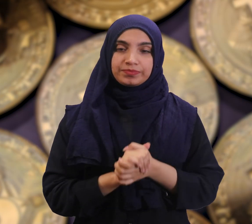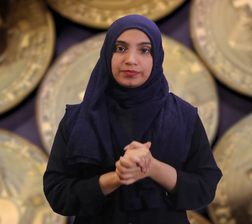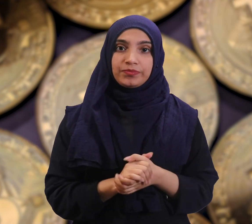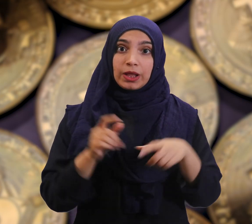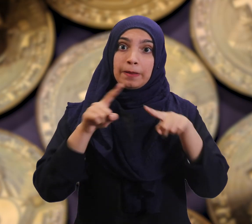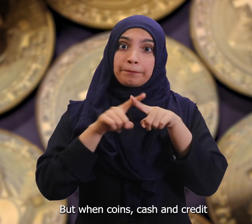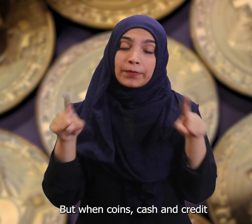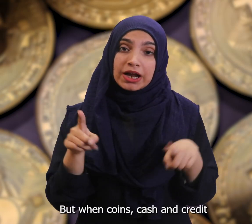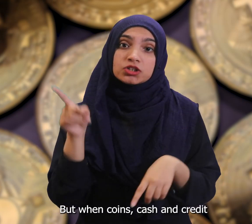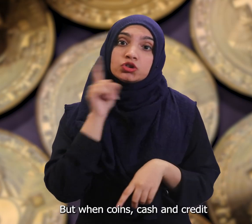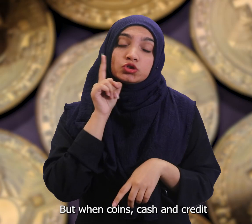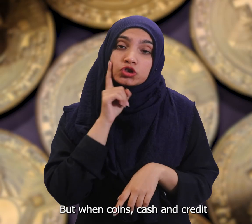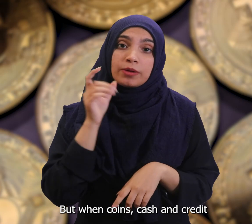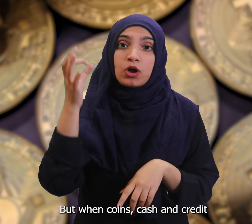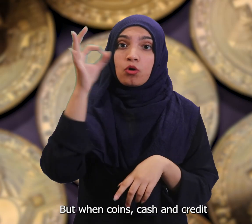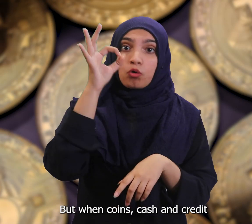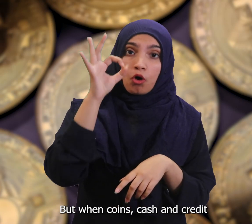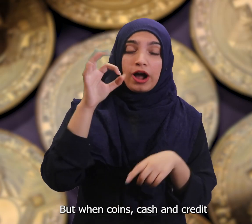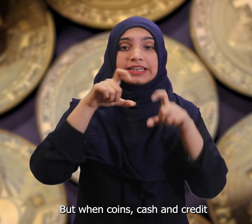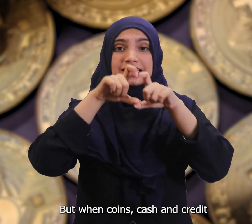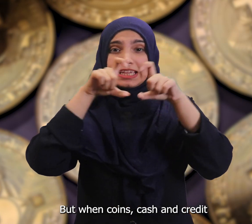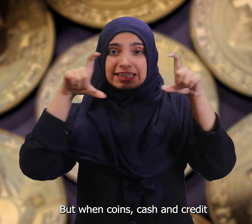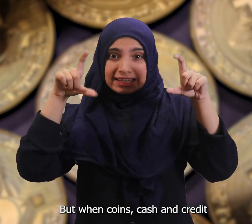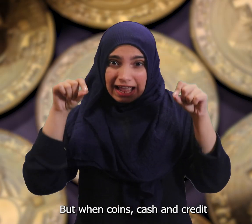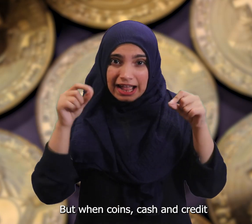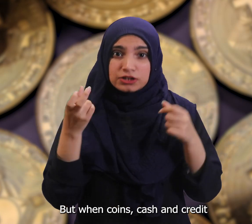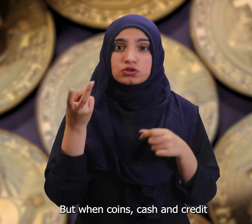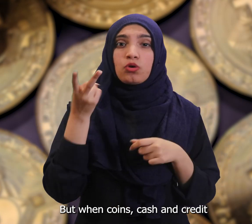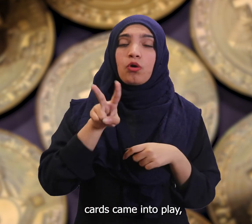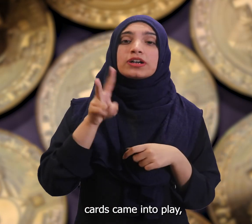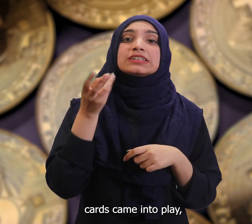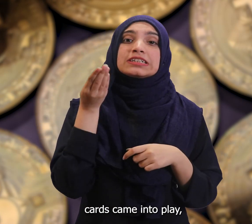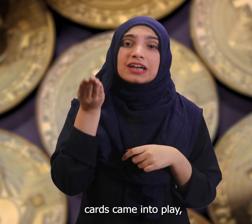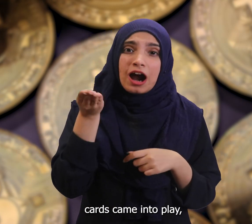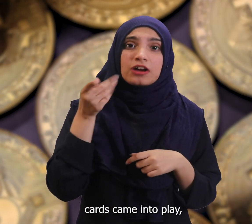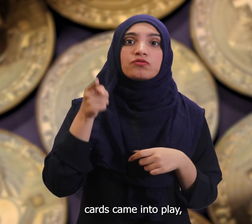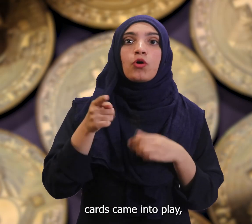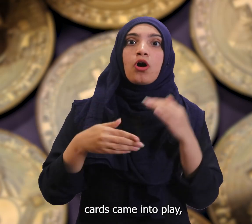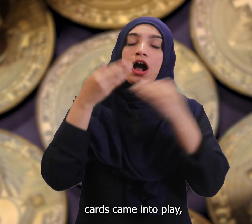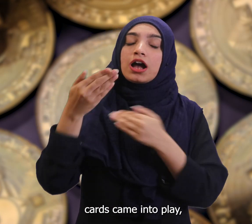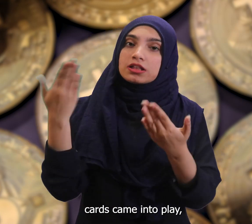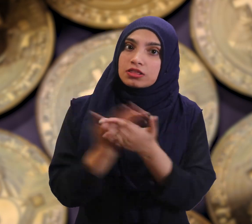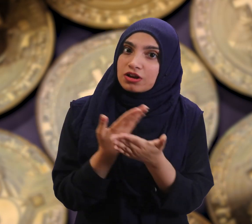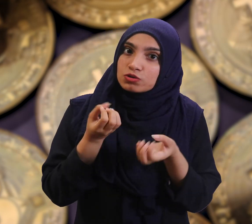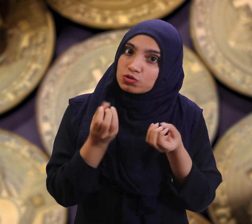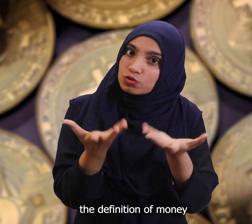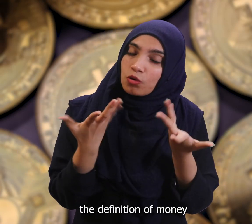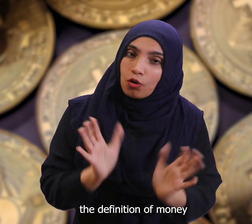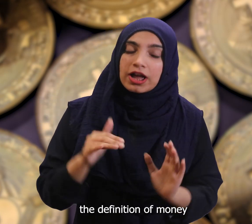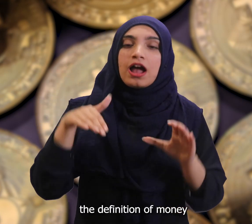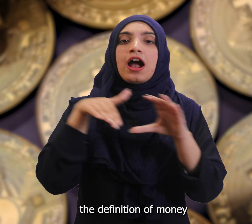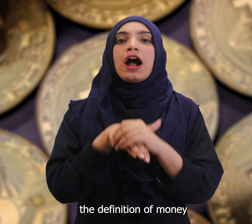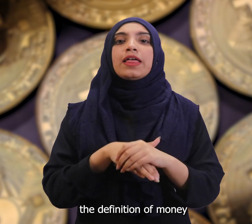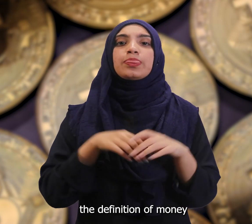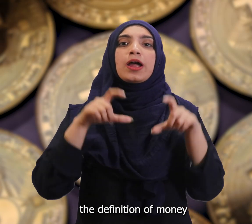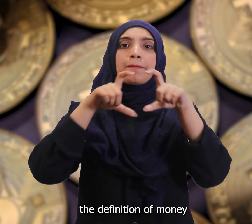But when coins, cash, and credit cards came into play, the definition of money,